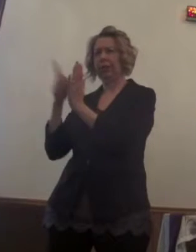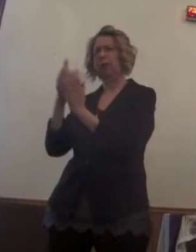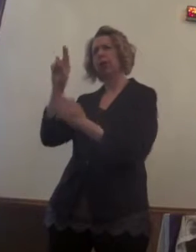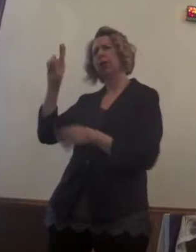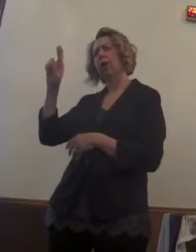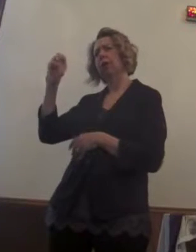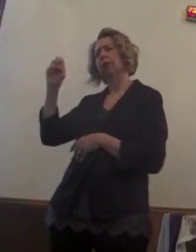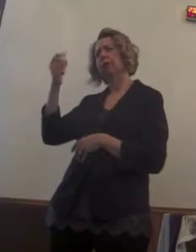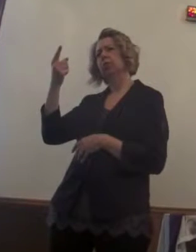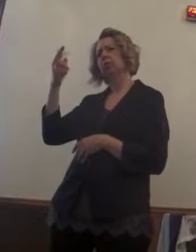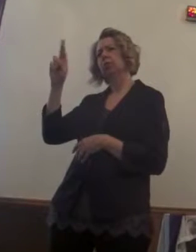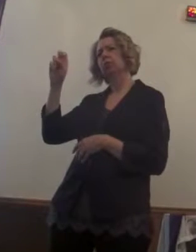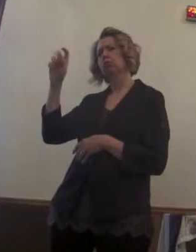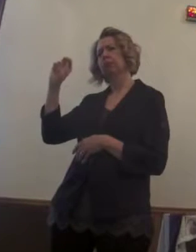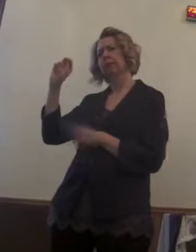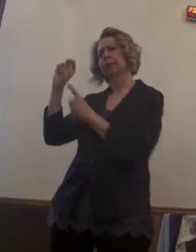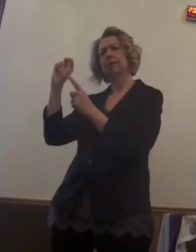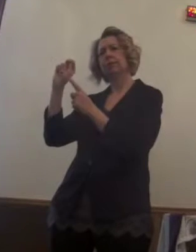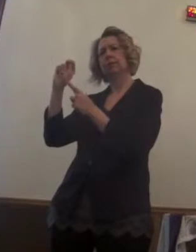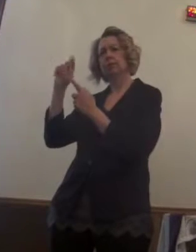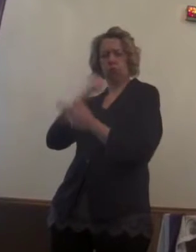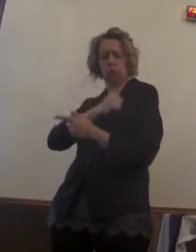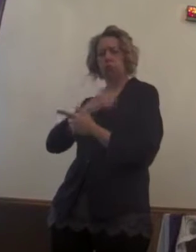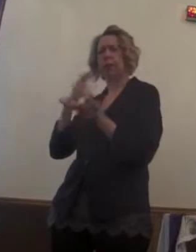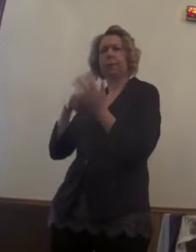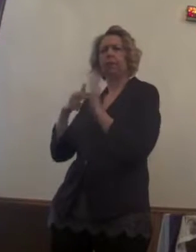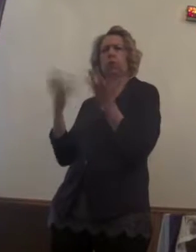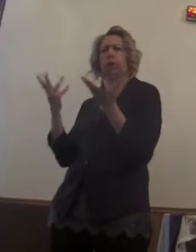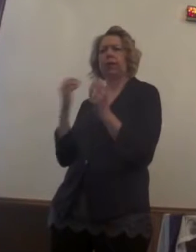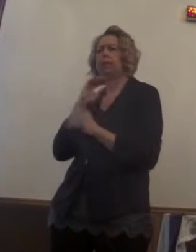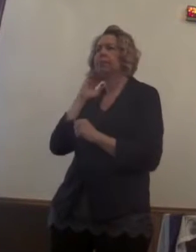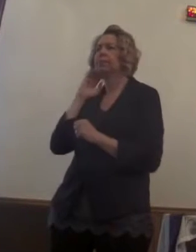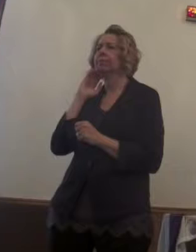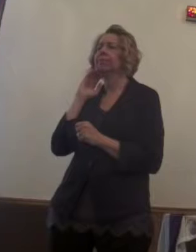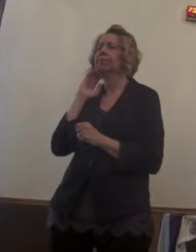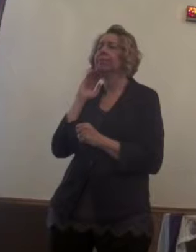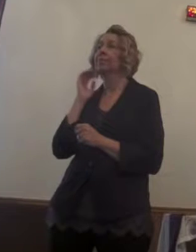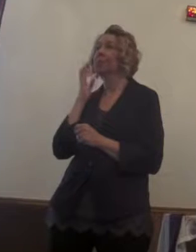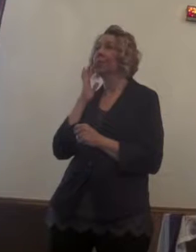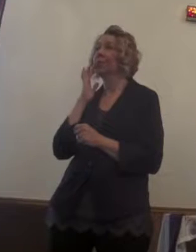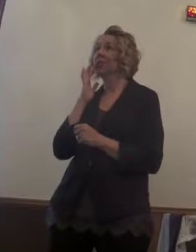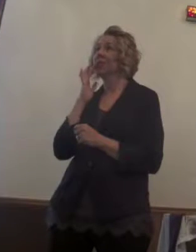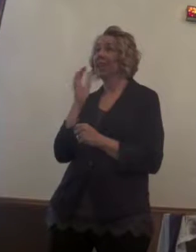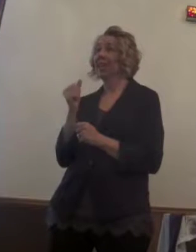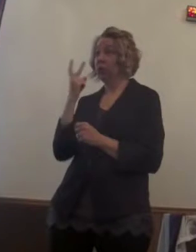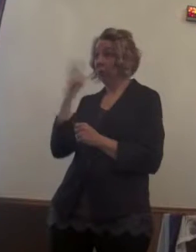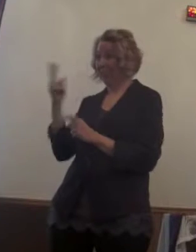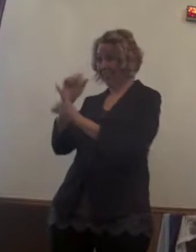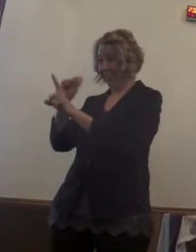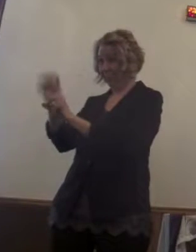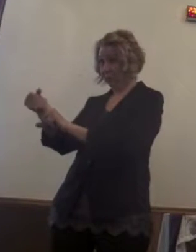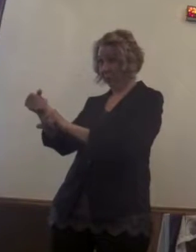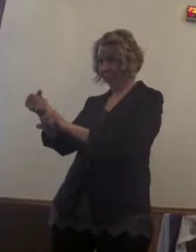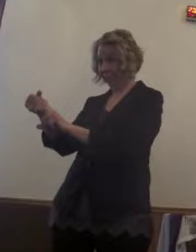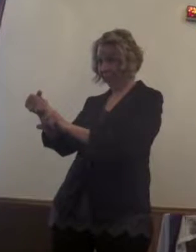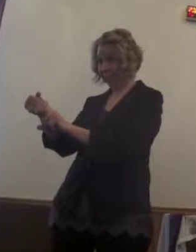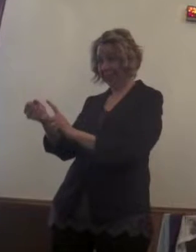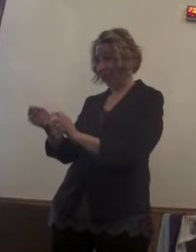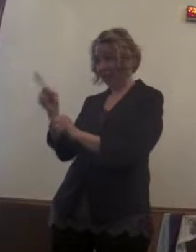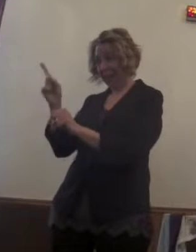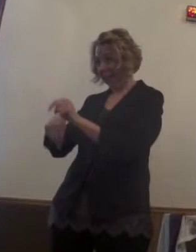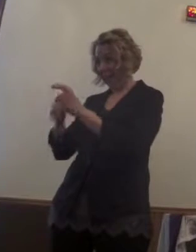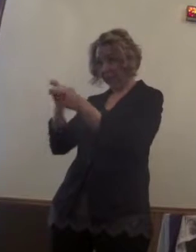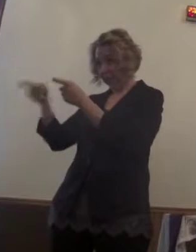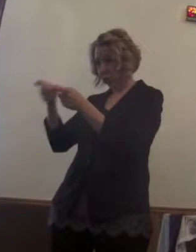is in the dictionary. And it says, expressing sorrow over circumstances that are beyond one's